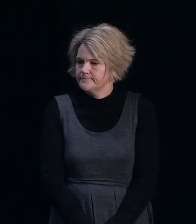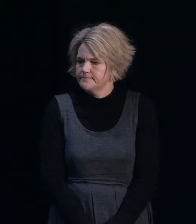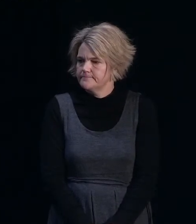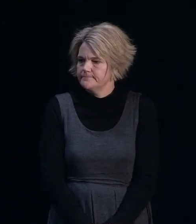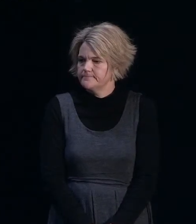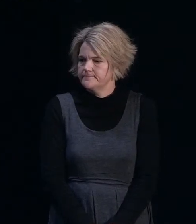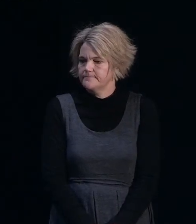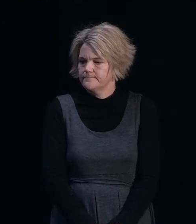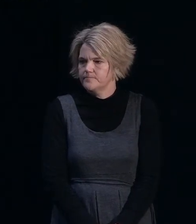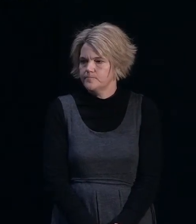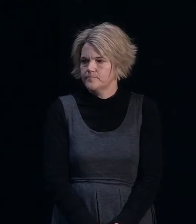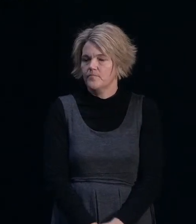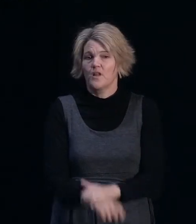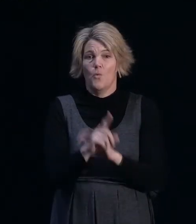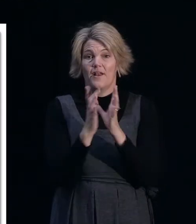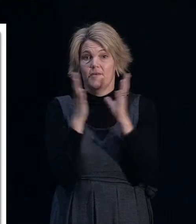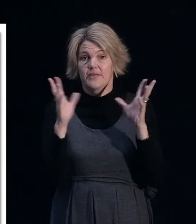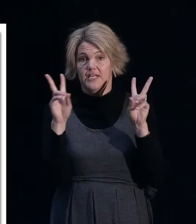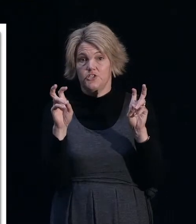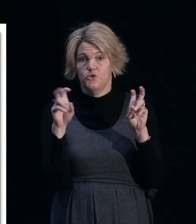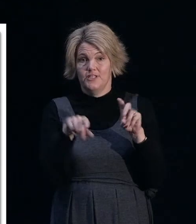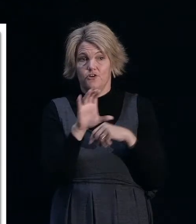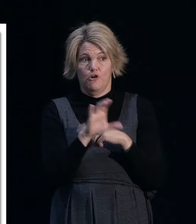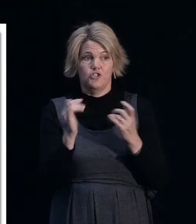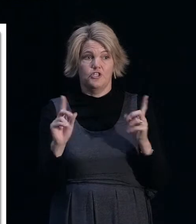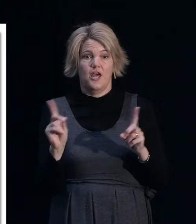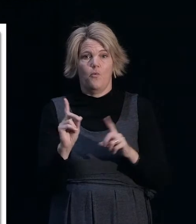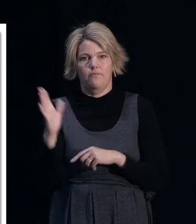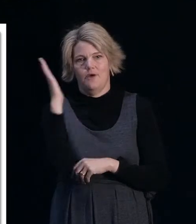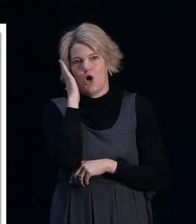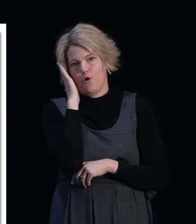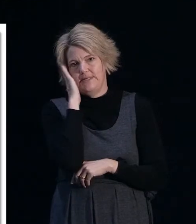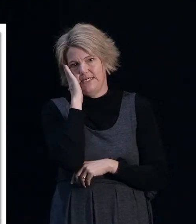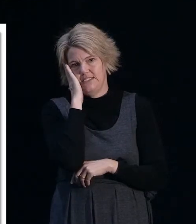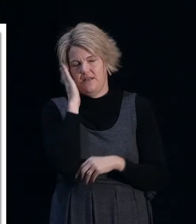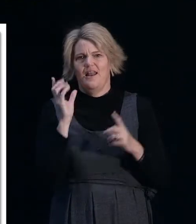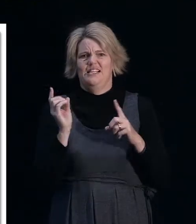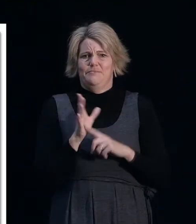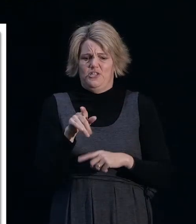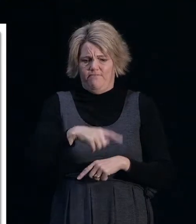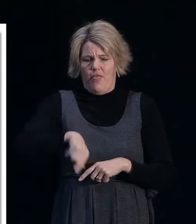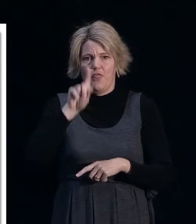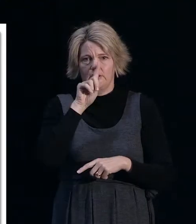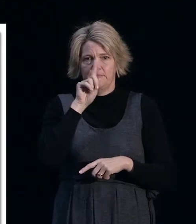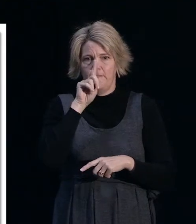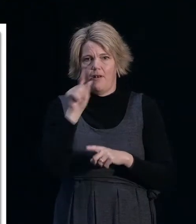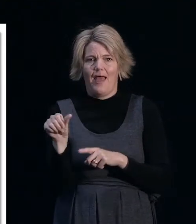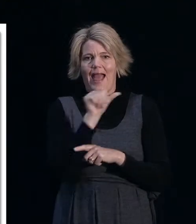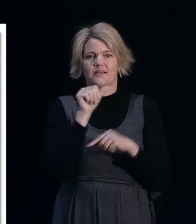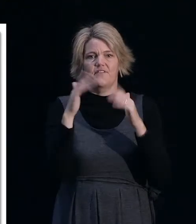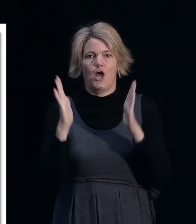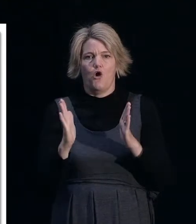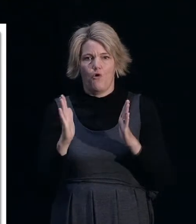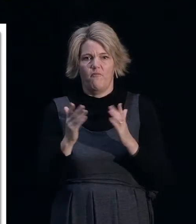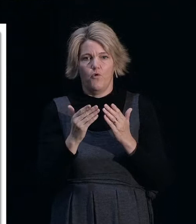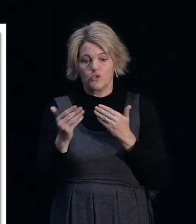So one of the big issues in Christchurch at the moment is accommodation, particularly for those who are displaced from their homes for short or long periods of time.